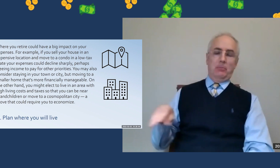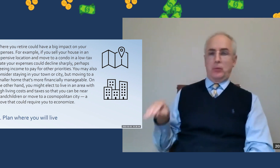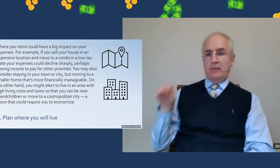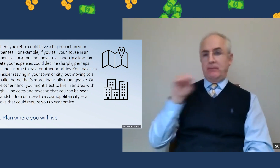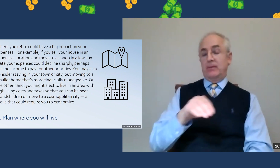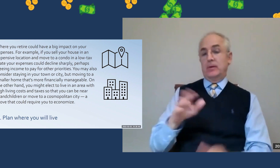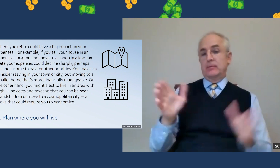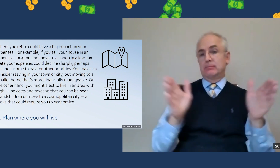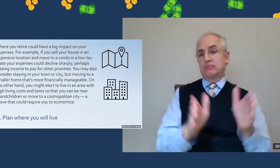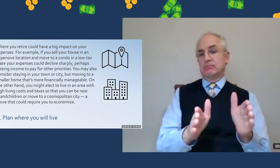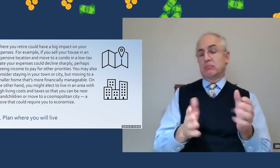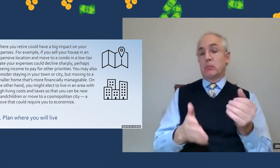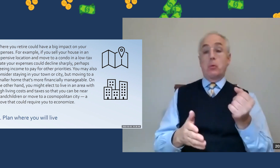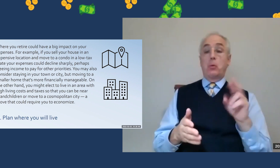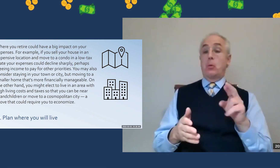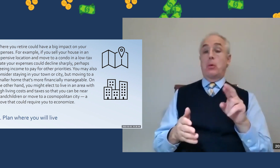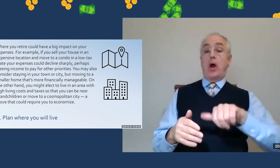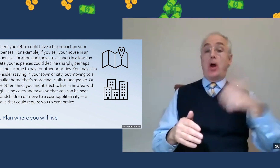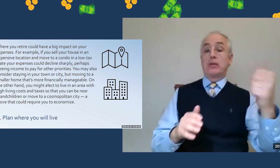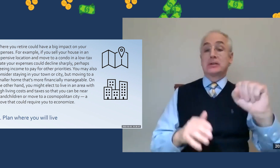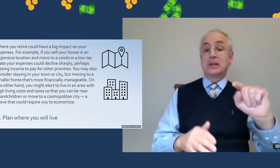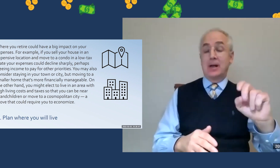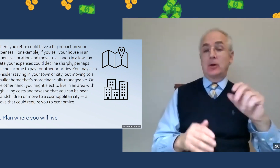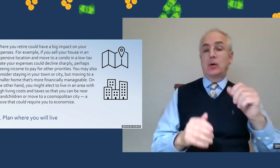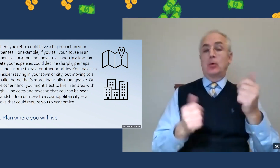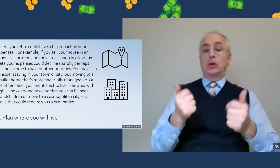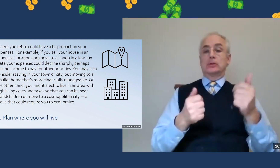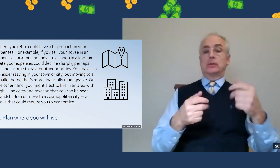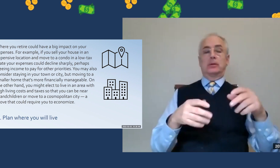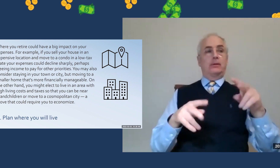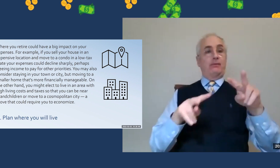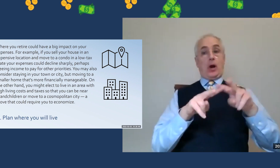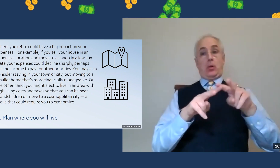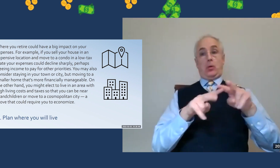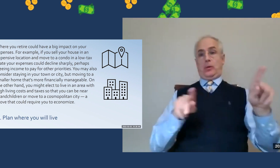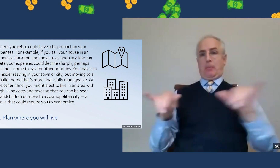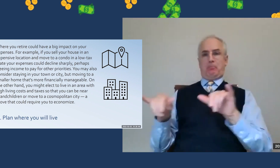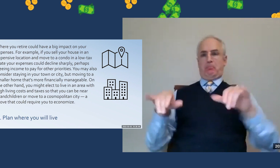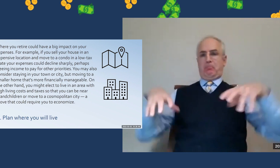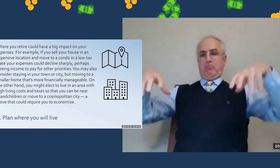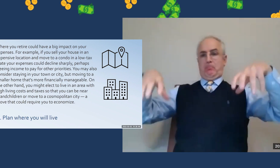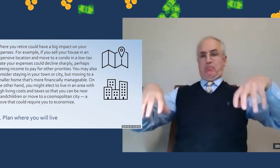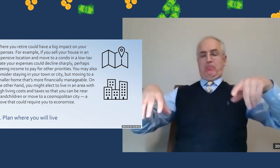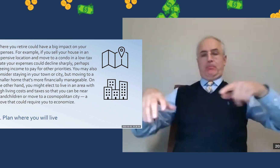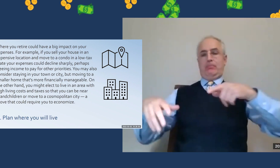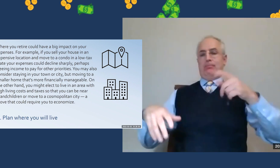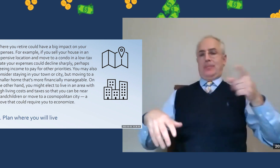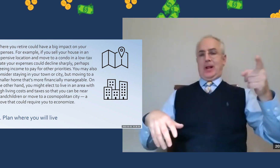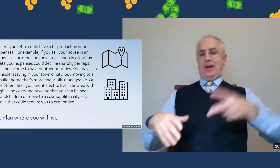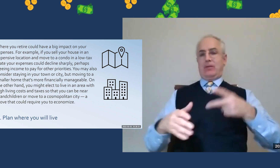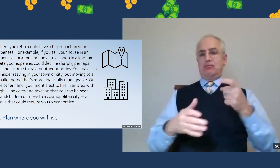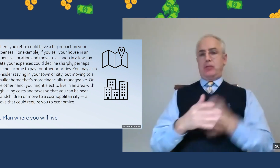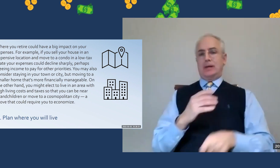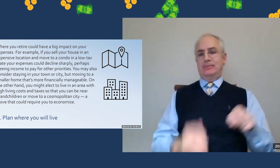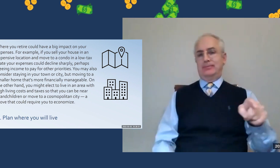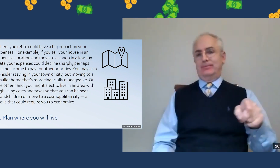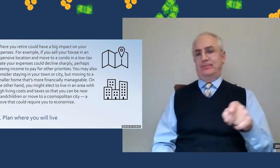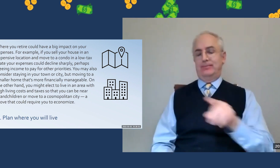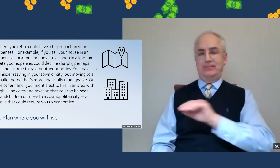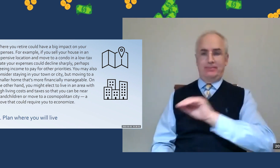Now, some people decide to move because they want to pay off the debt on their house and be mortgage-free. Some people consider the value of